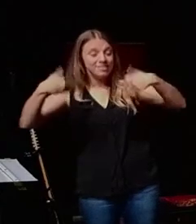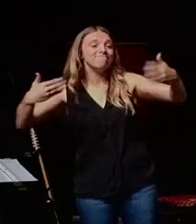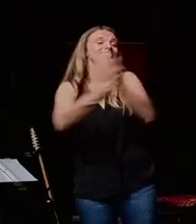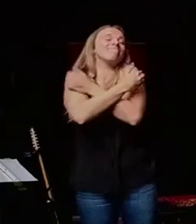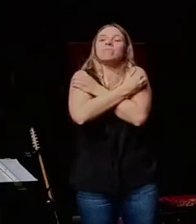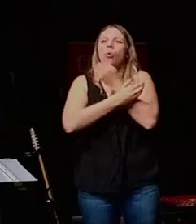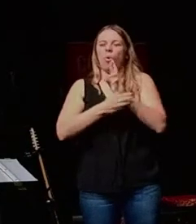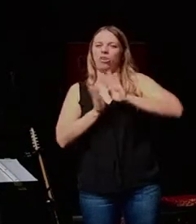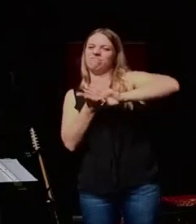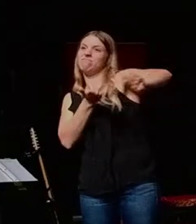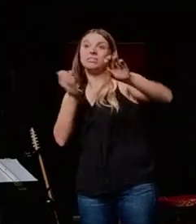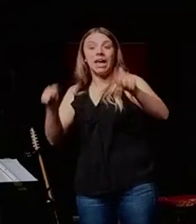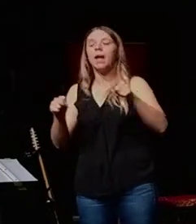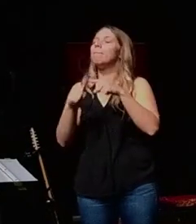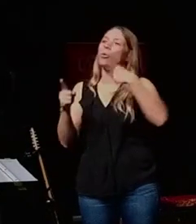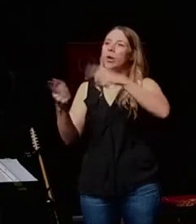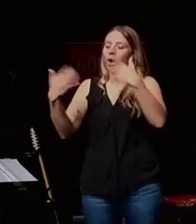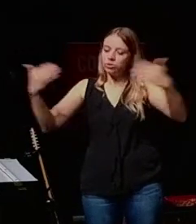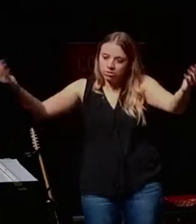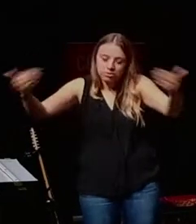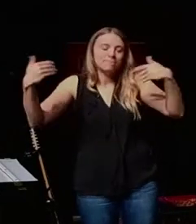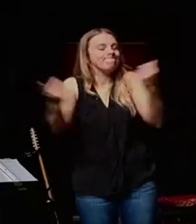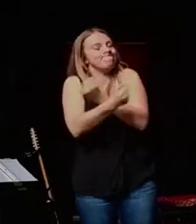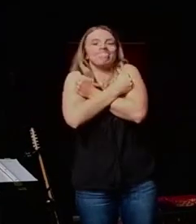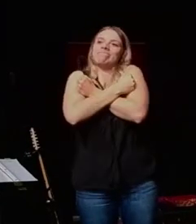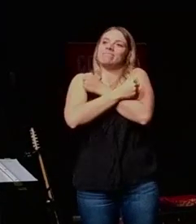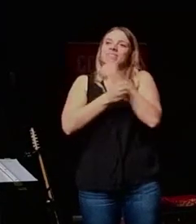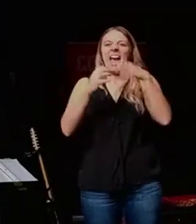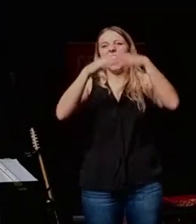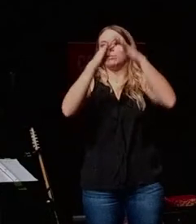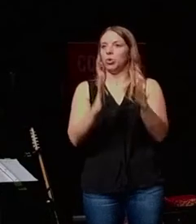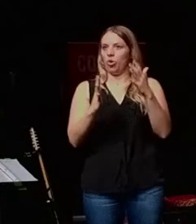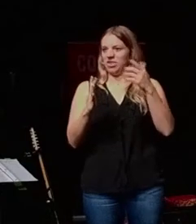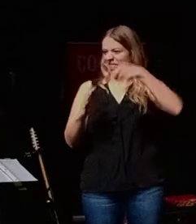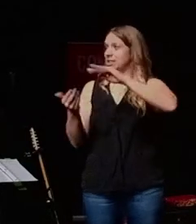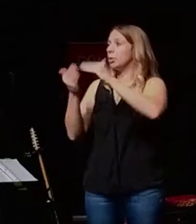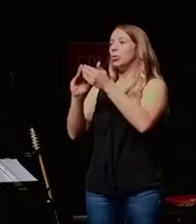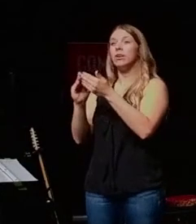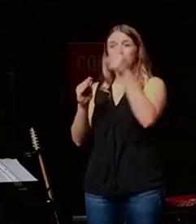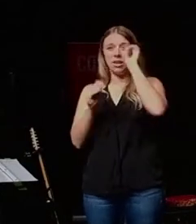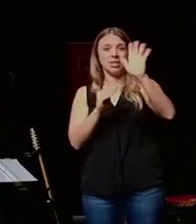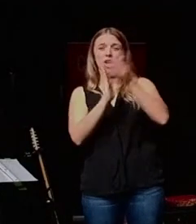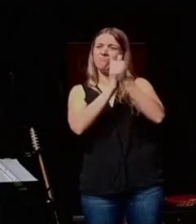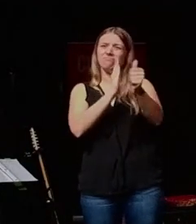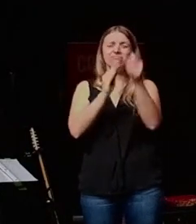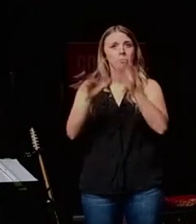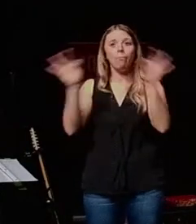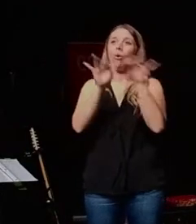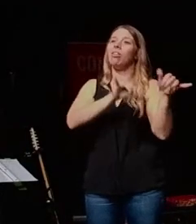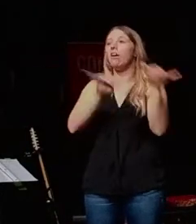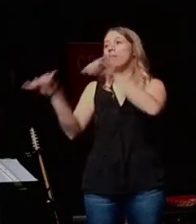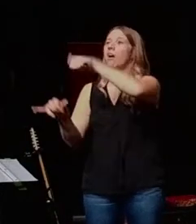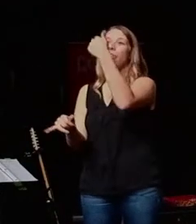And what we want to do is we want to embrace entrepreneurs in this community, just like we want to embrace every other gift set. Because we